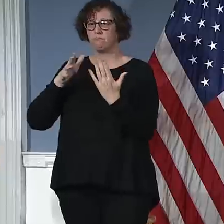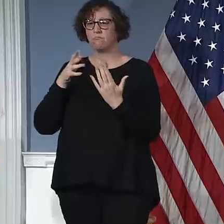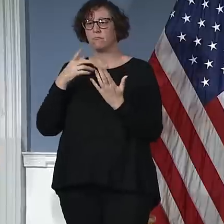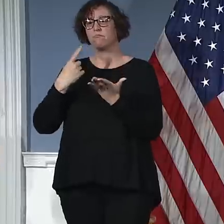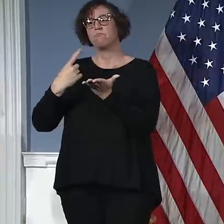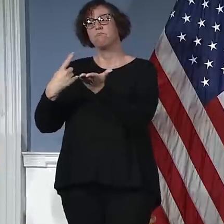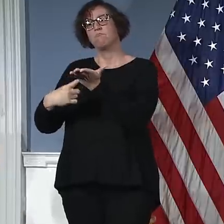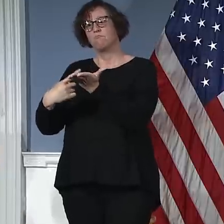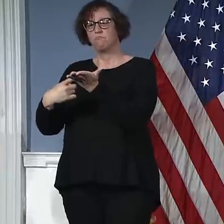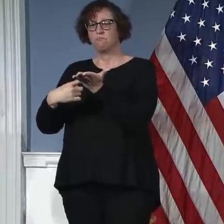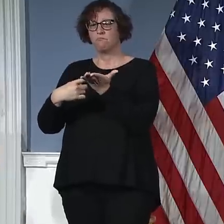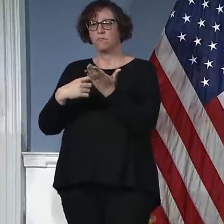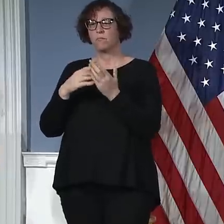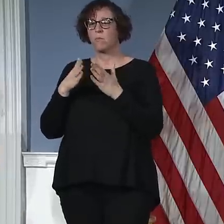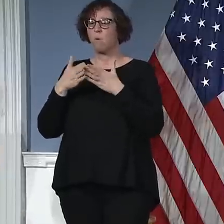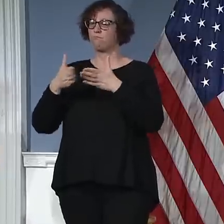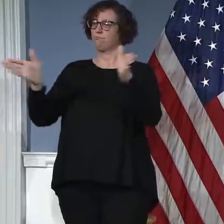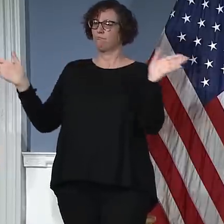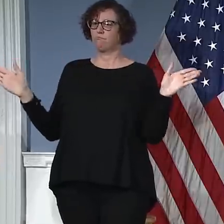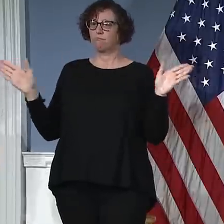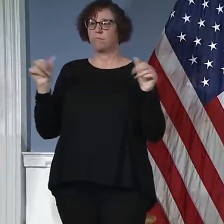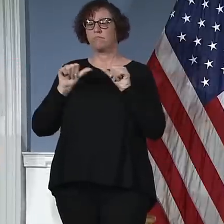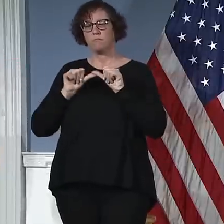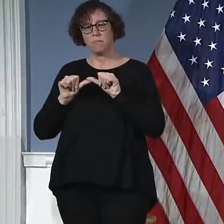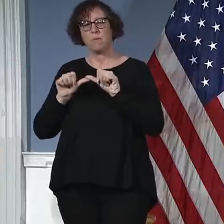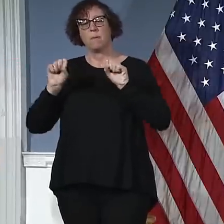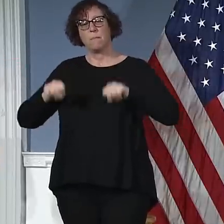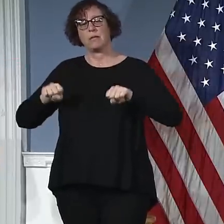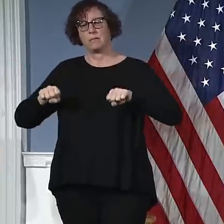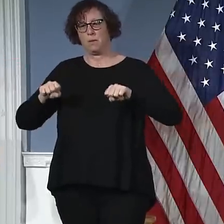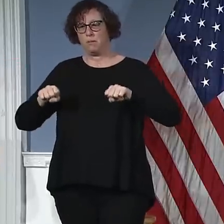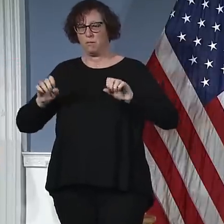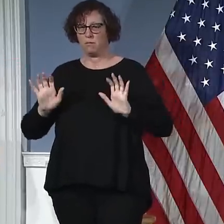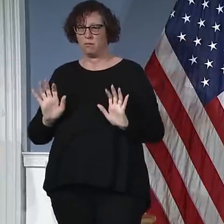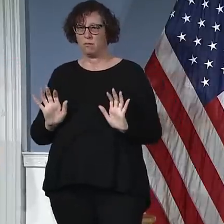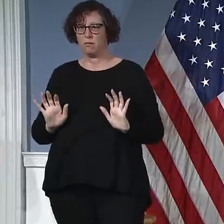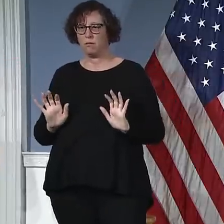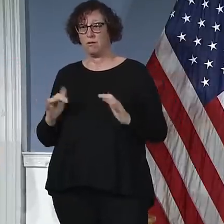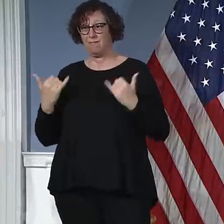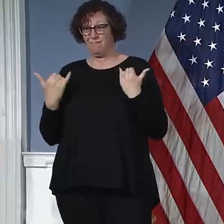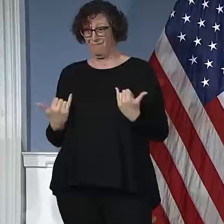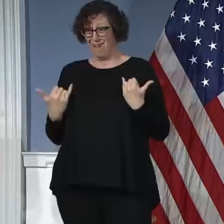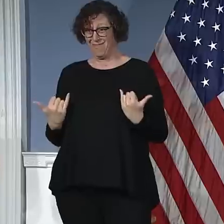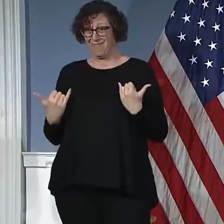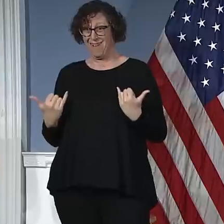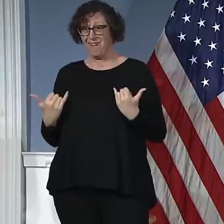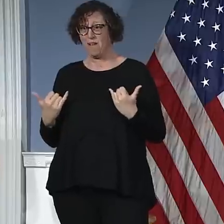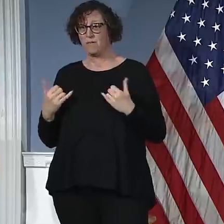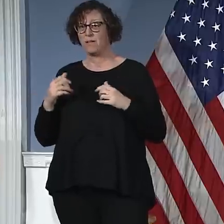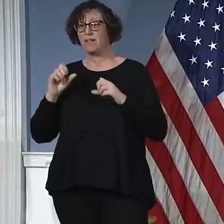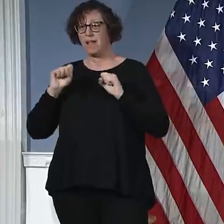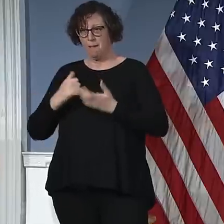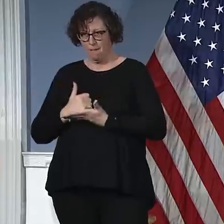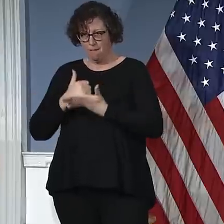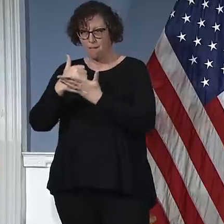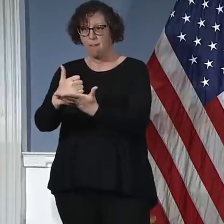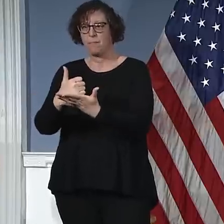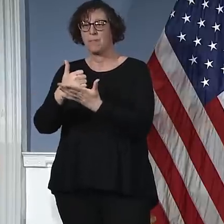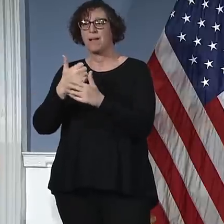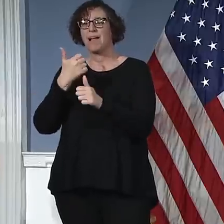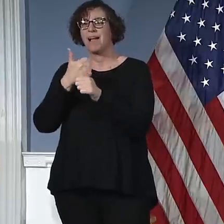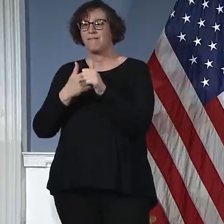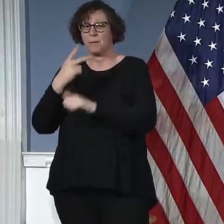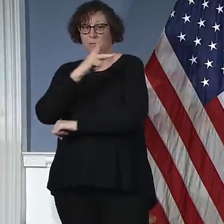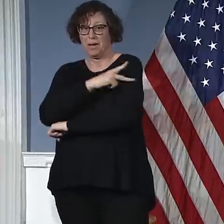standard. Can we serve everyone who comes in with the coronavirus and give them the care they need? That's what we're going to be reporting